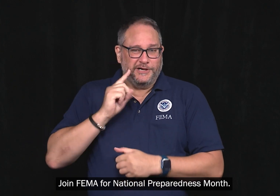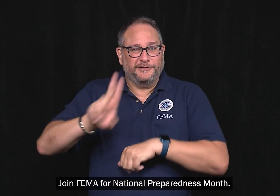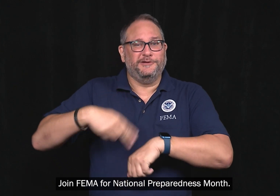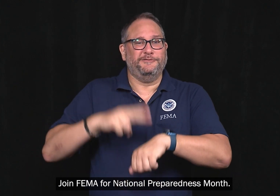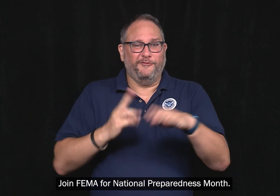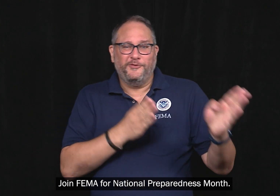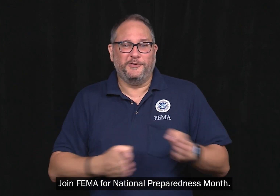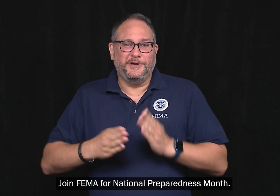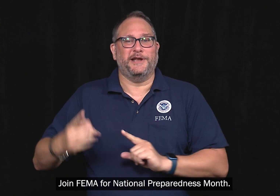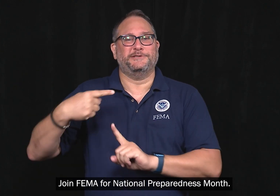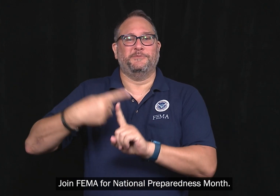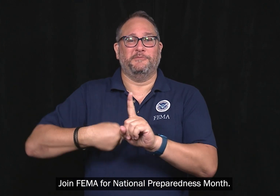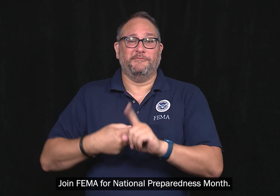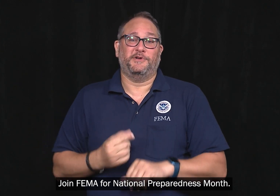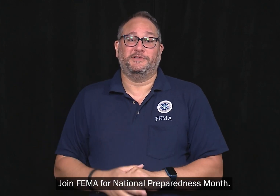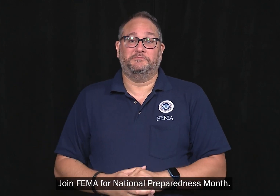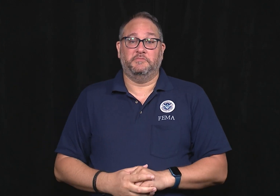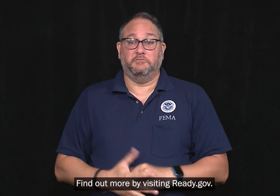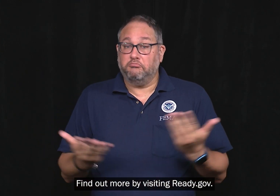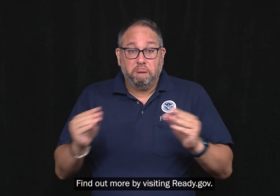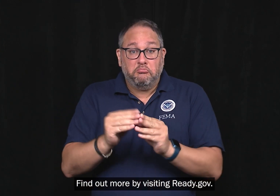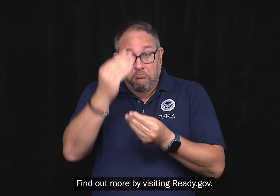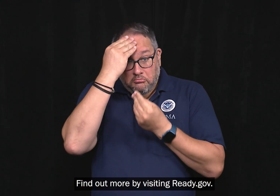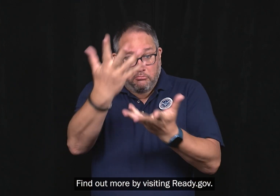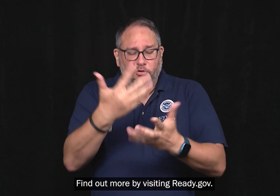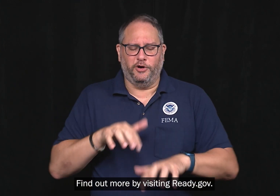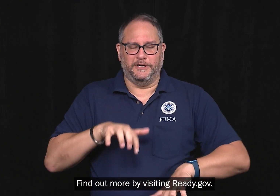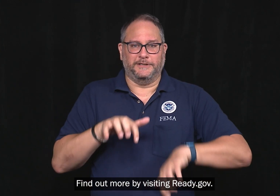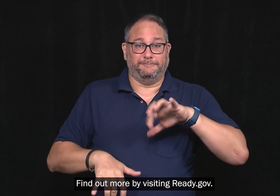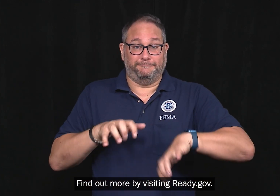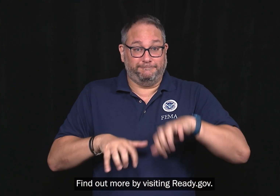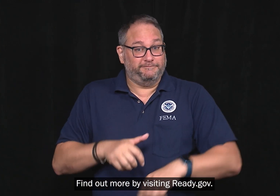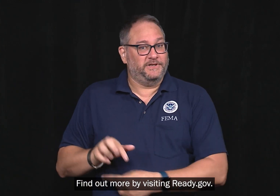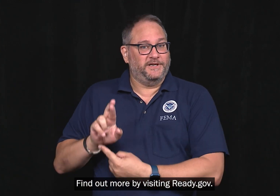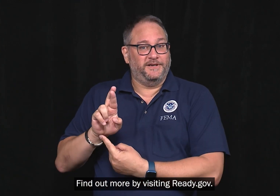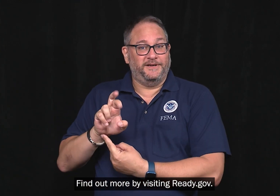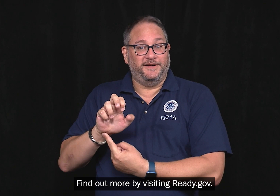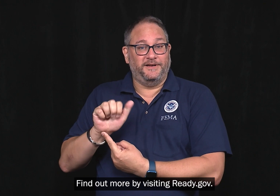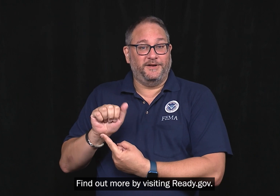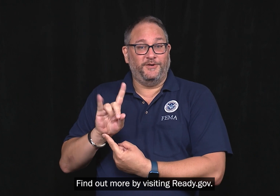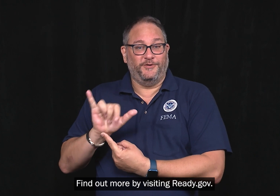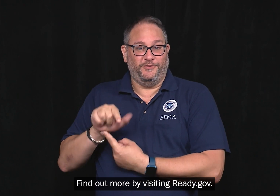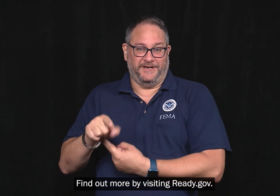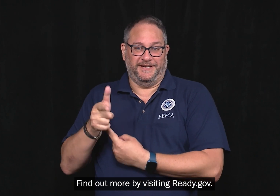National Preparedness Month. Find out more by visiting Ready.gov.